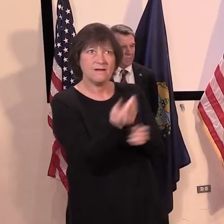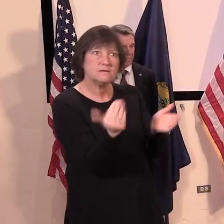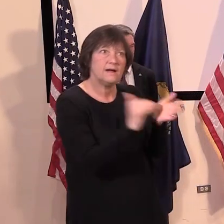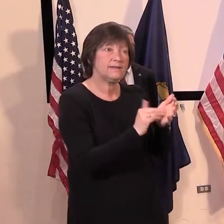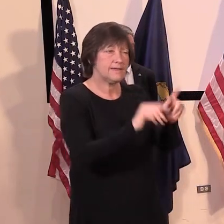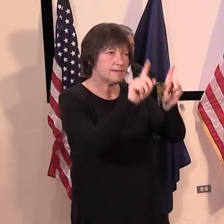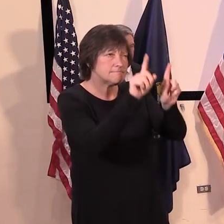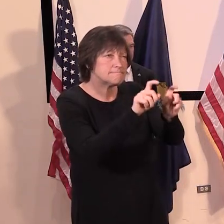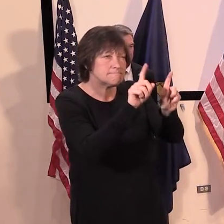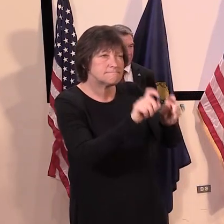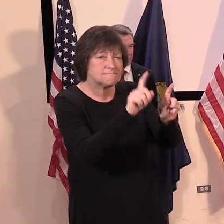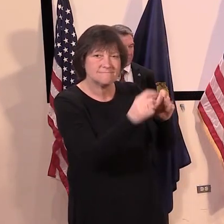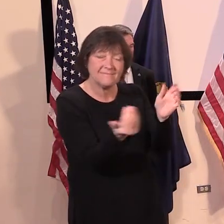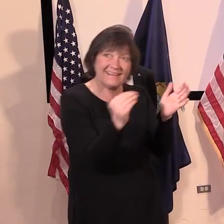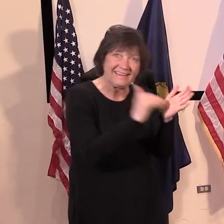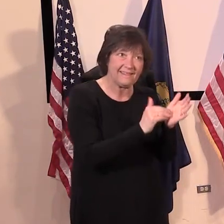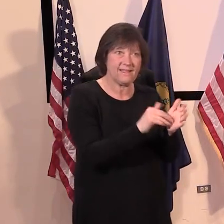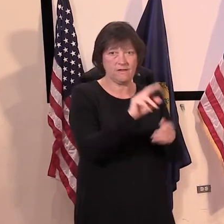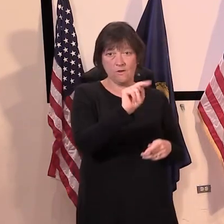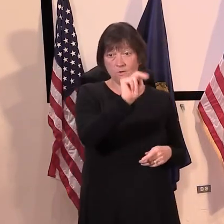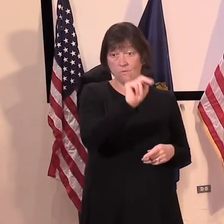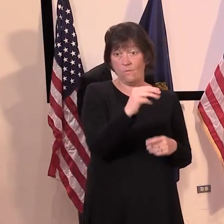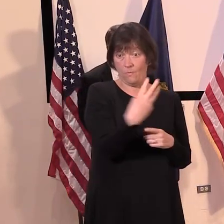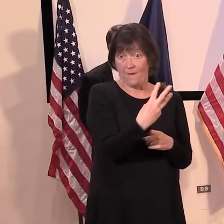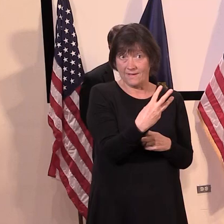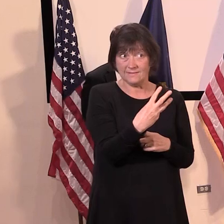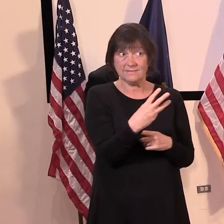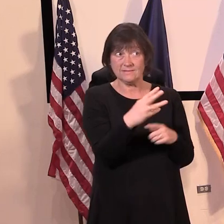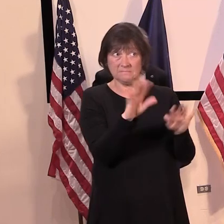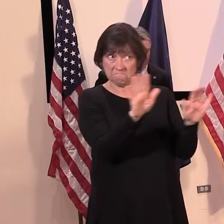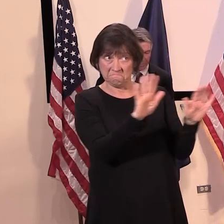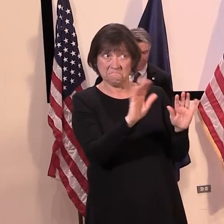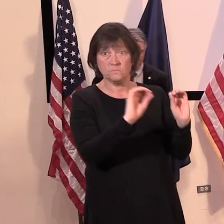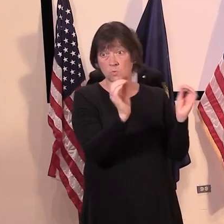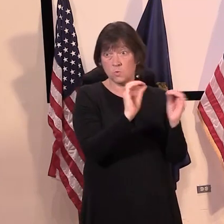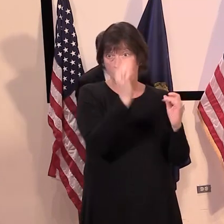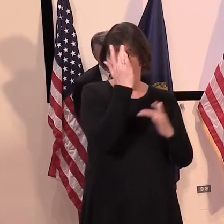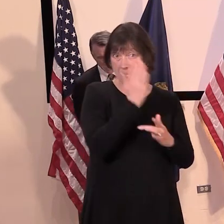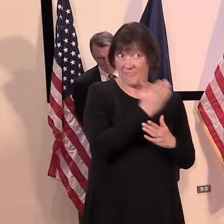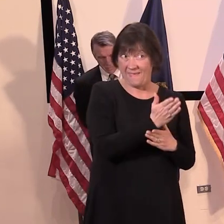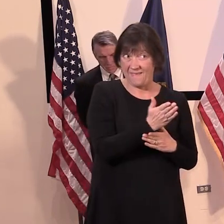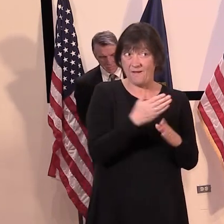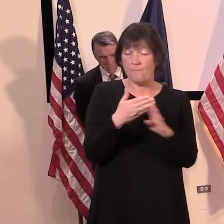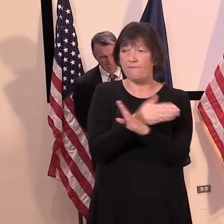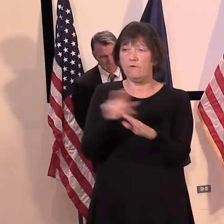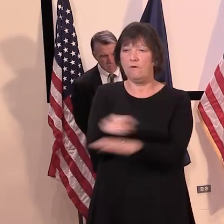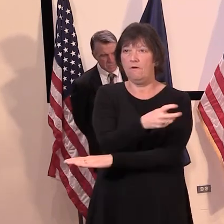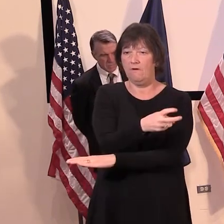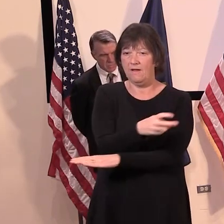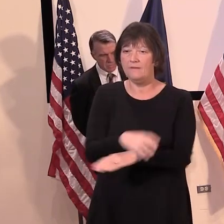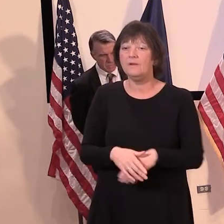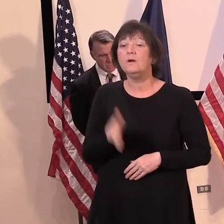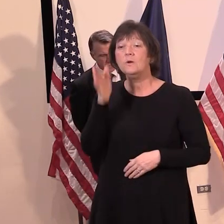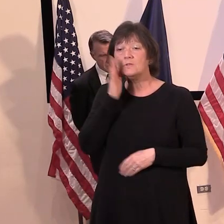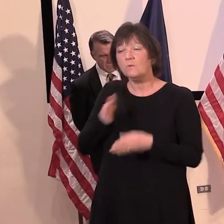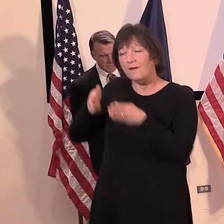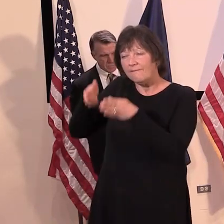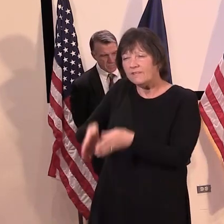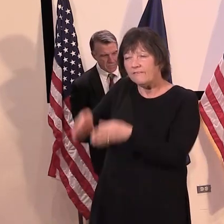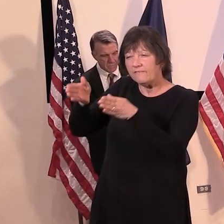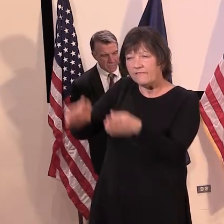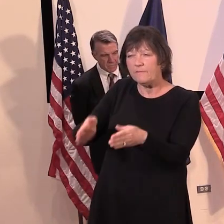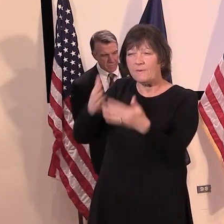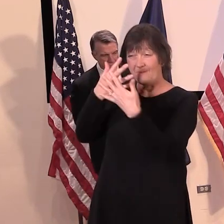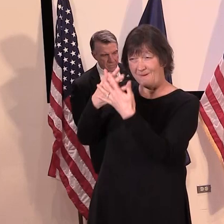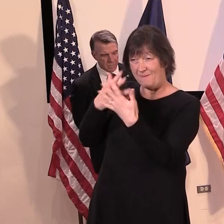or retested for the second time as we, as we move forward. So we're going to, we're going to test the individuals at